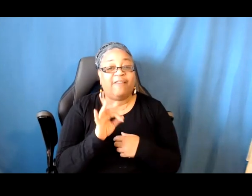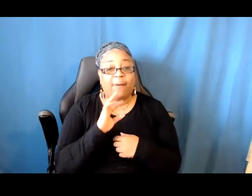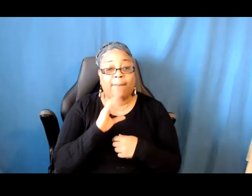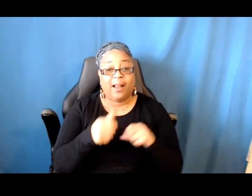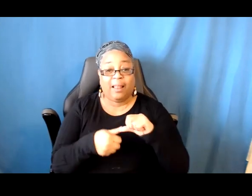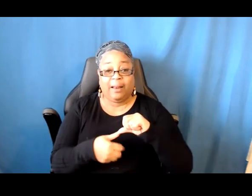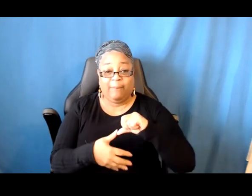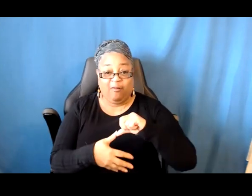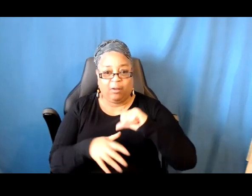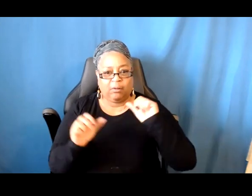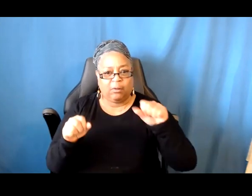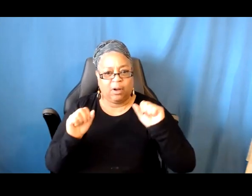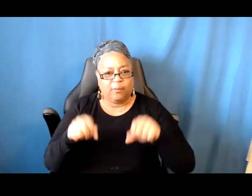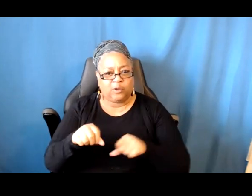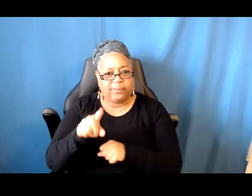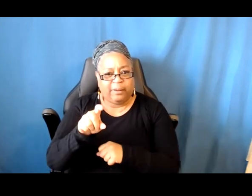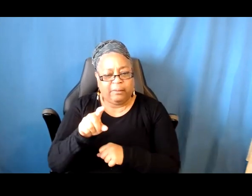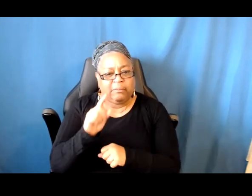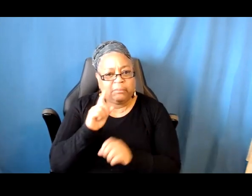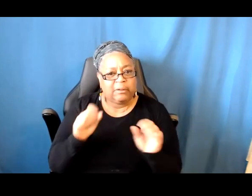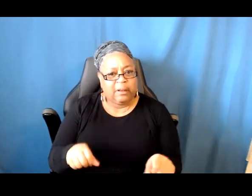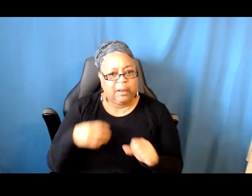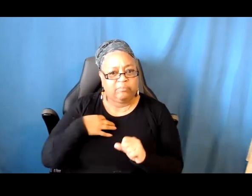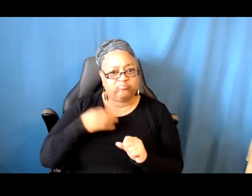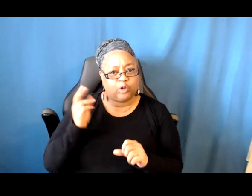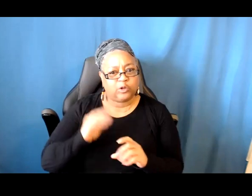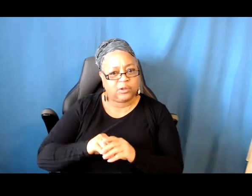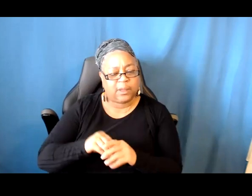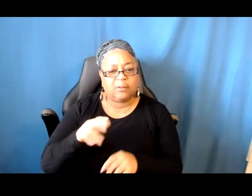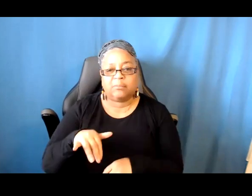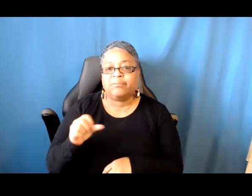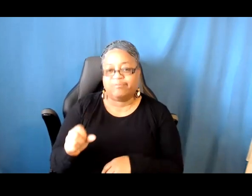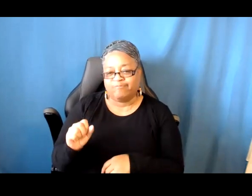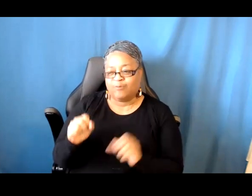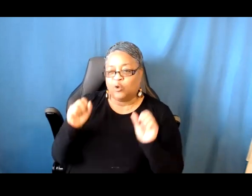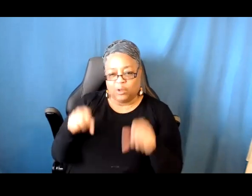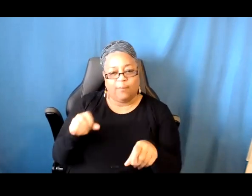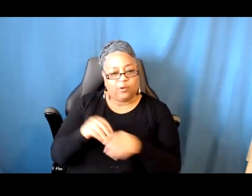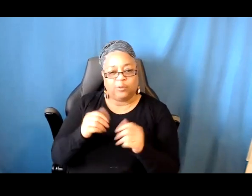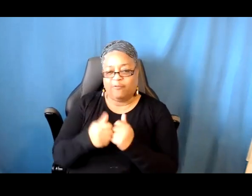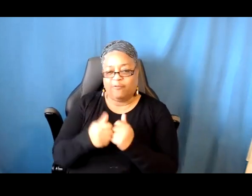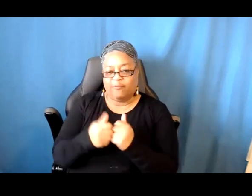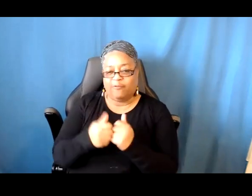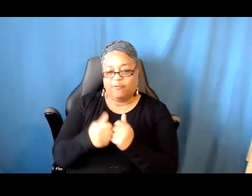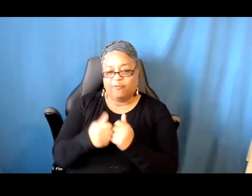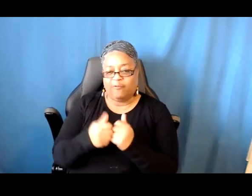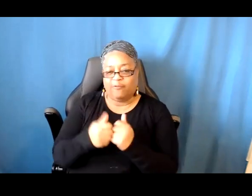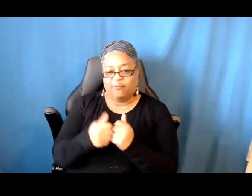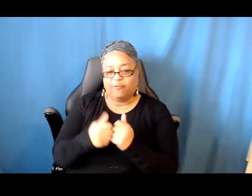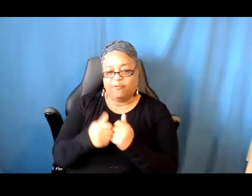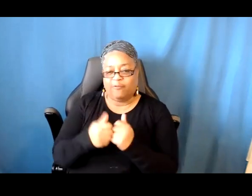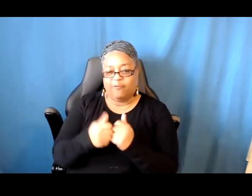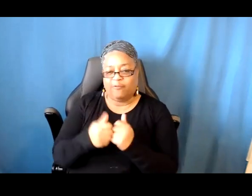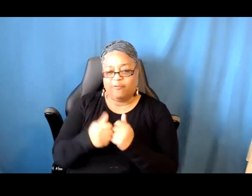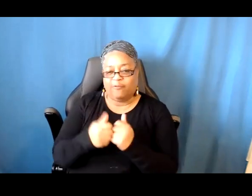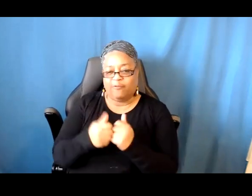participate? You can be based anywhere in the world. You just have to be able to receive taxable